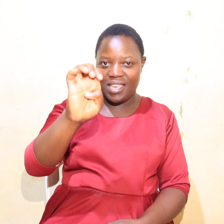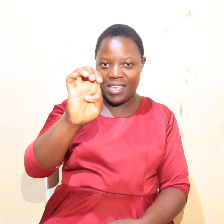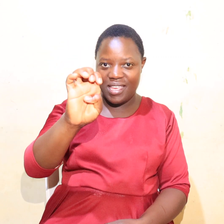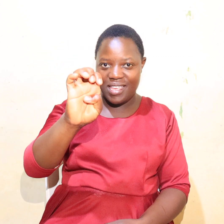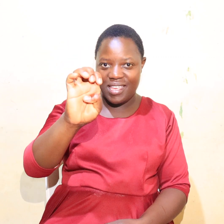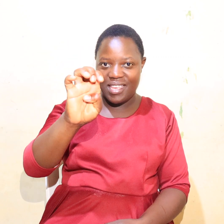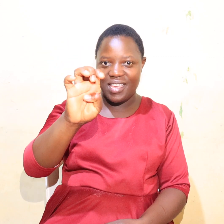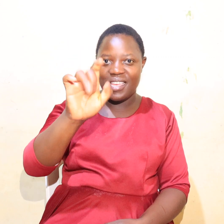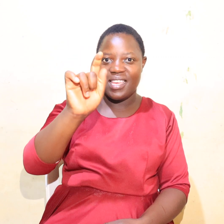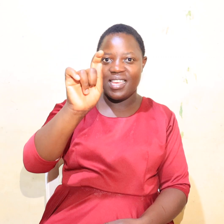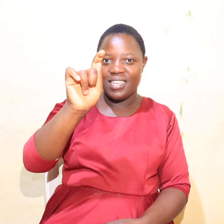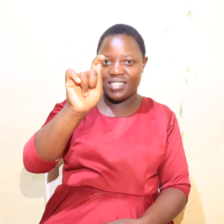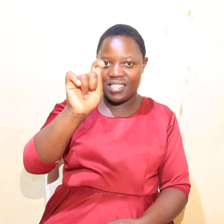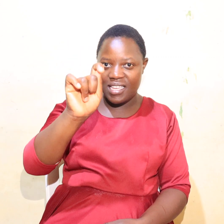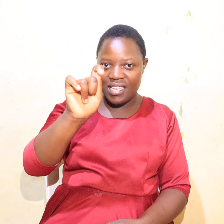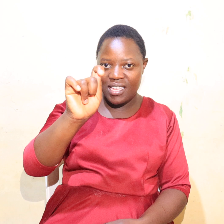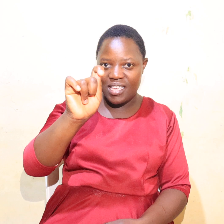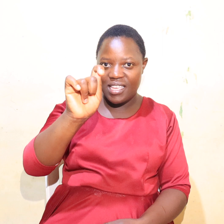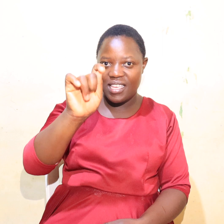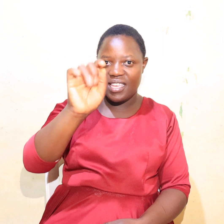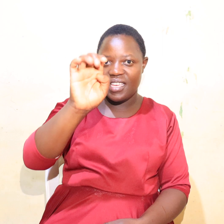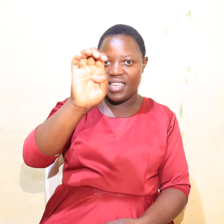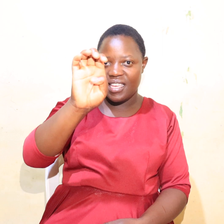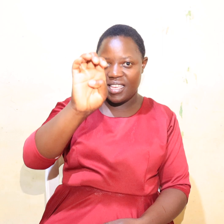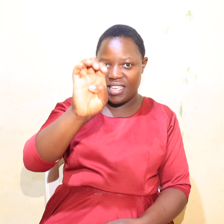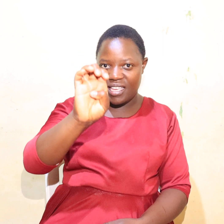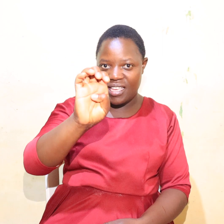E, T, E,